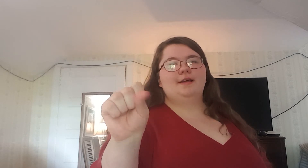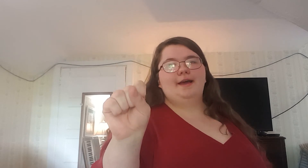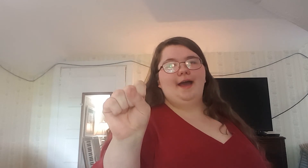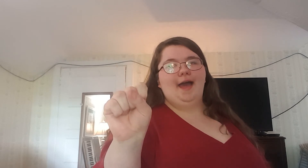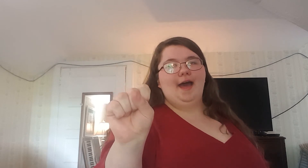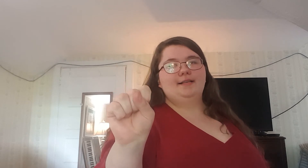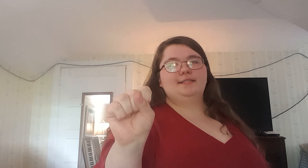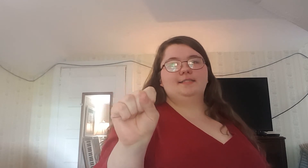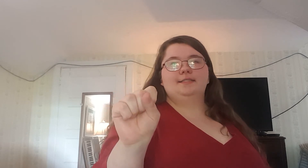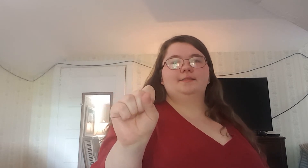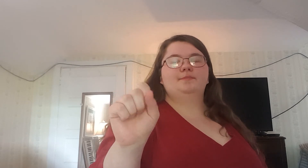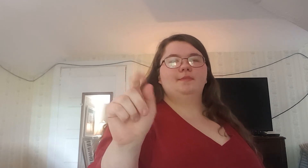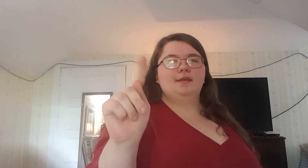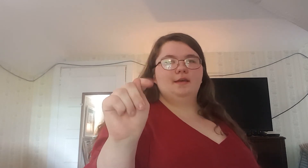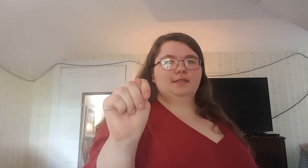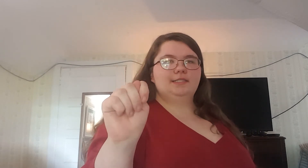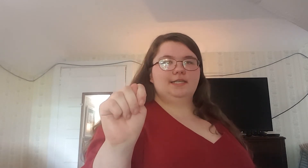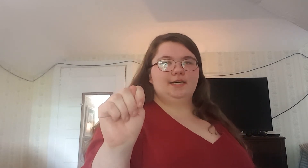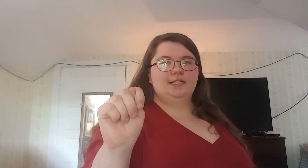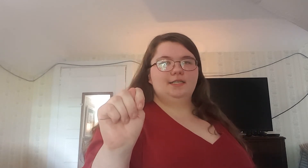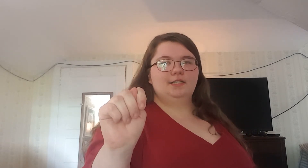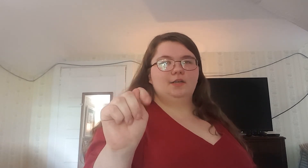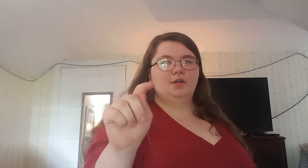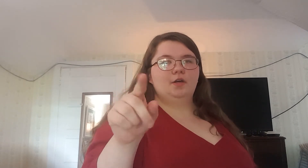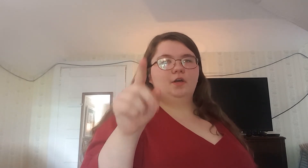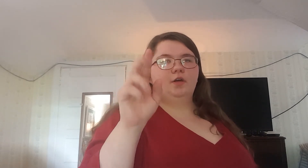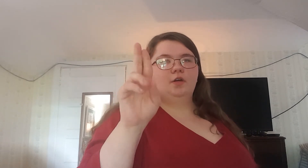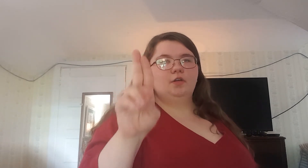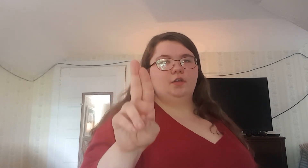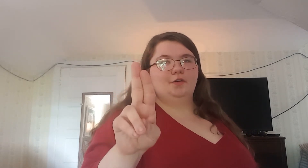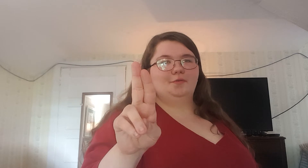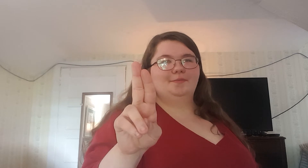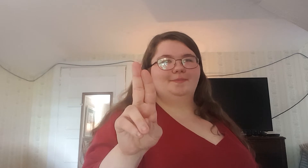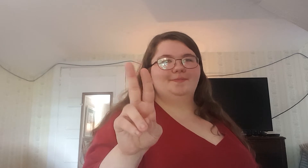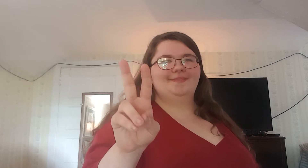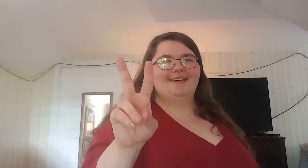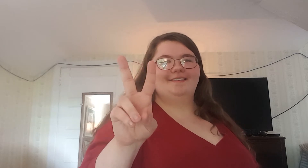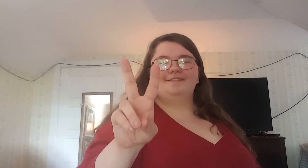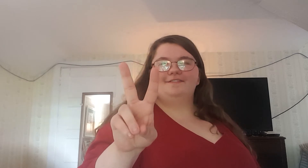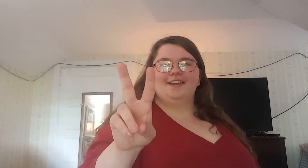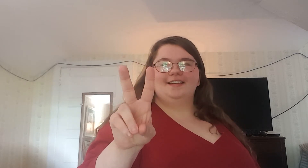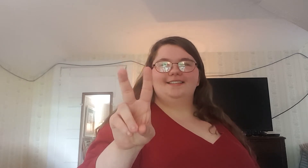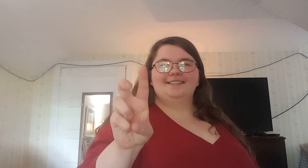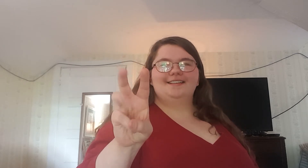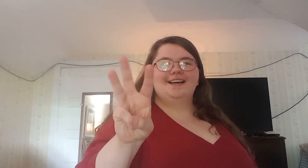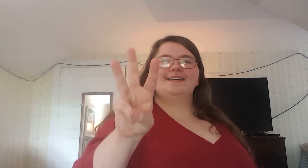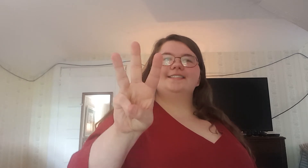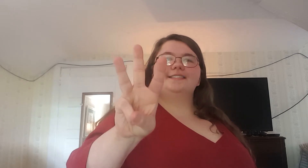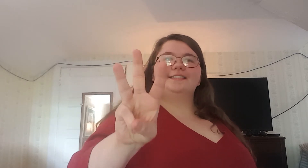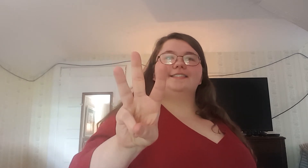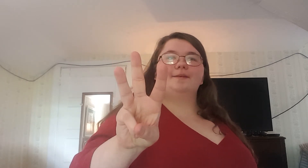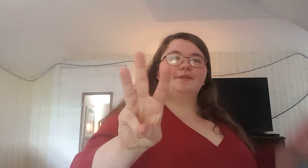S, T, U, V, W,